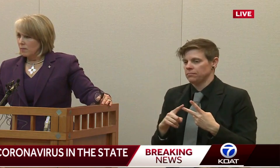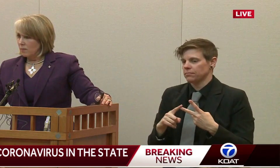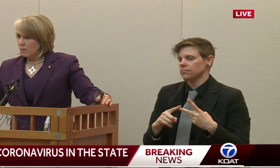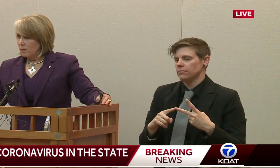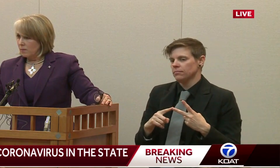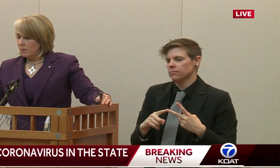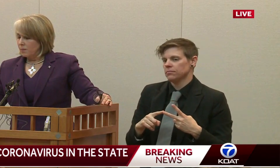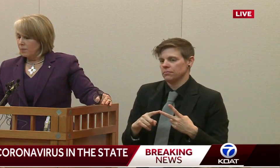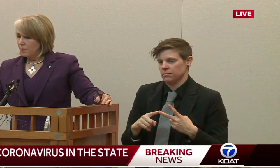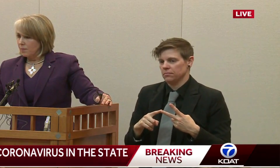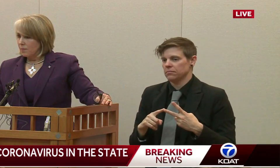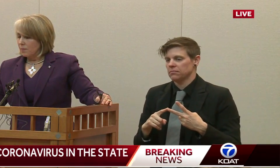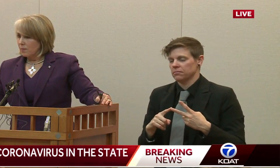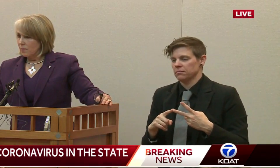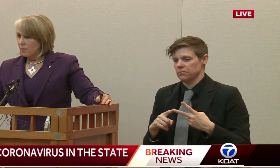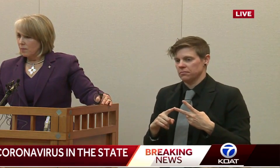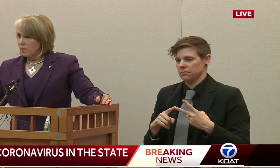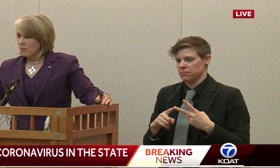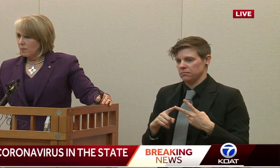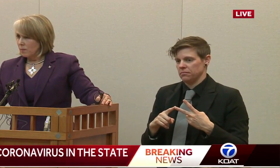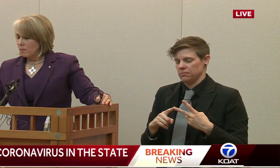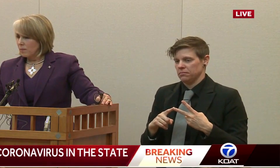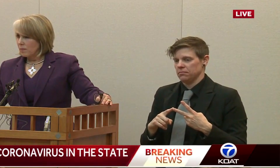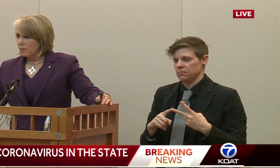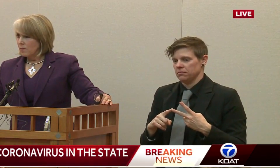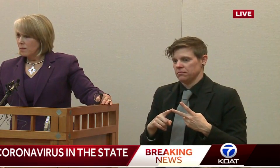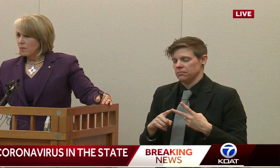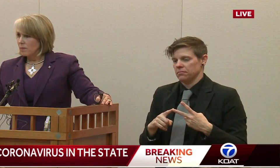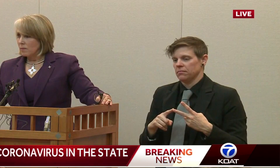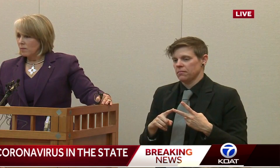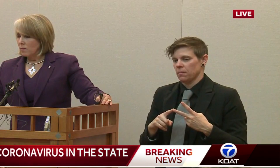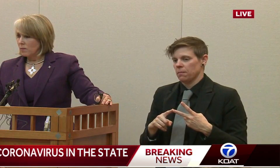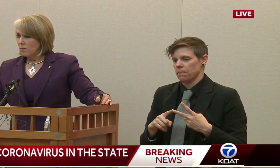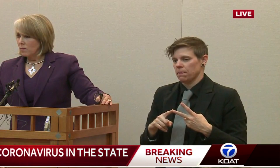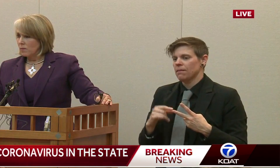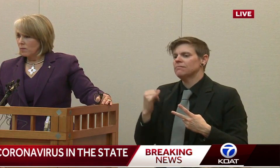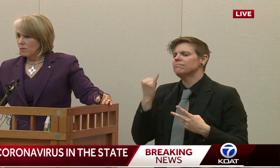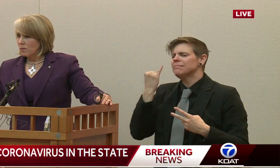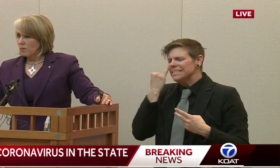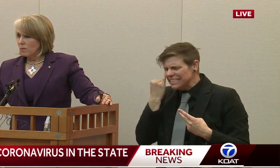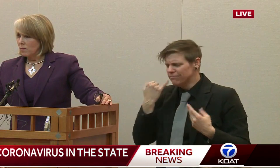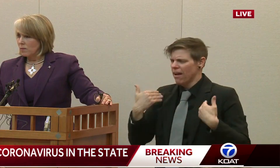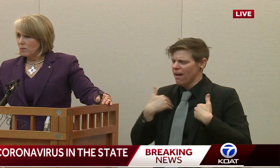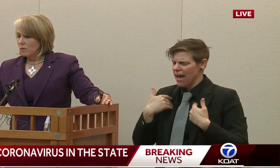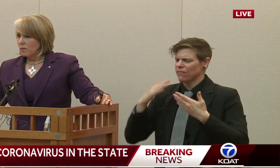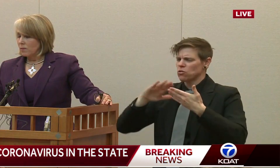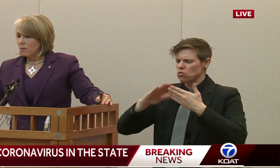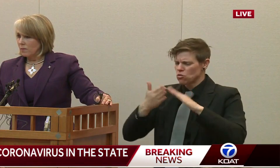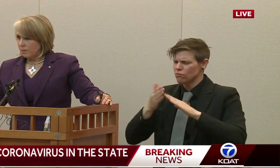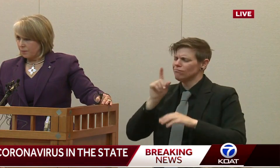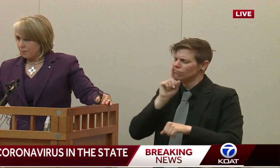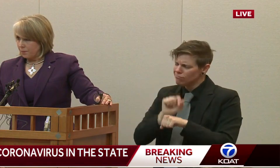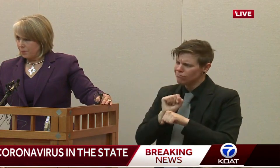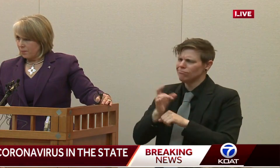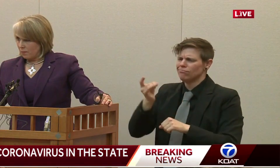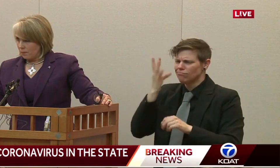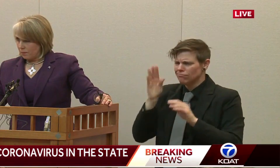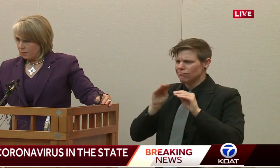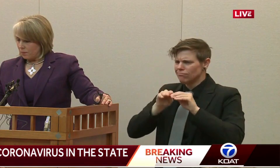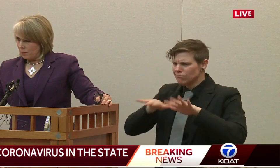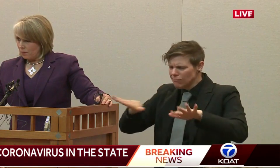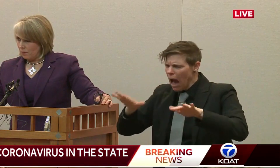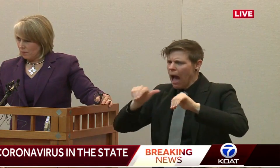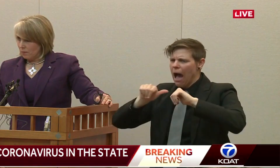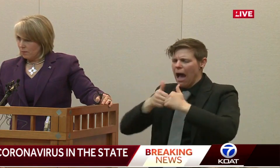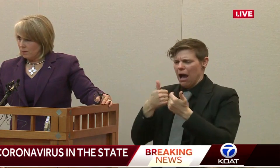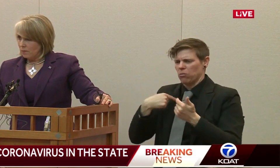spread, when would you think about going into a quarantine? And the third part is